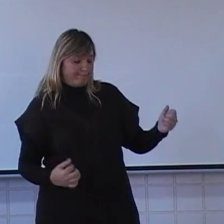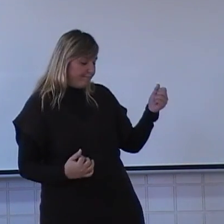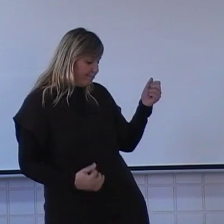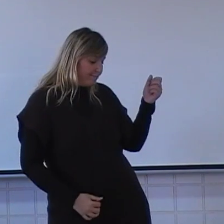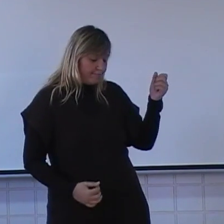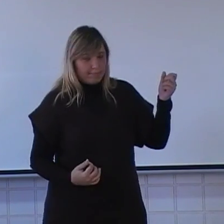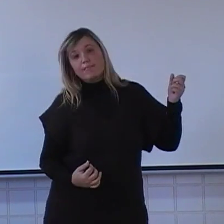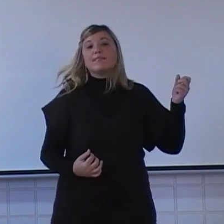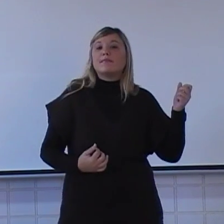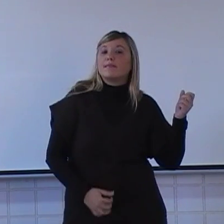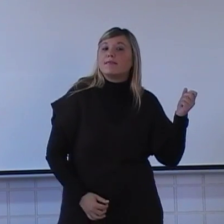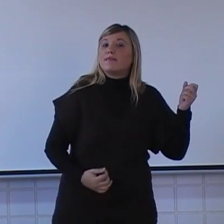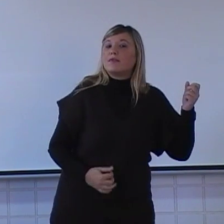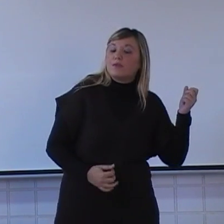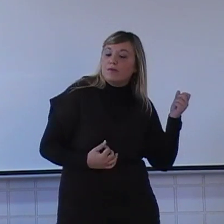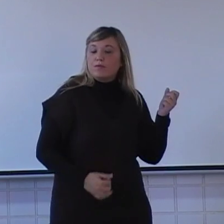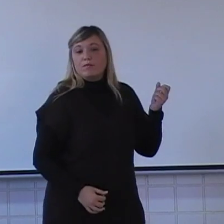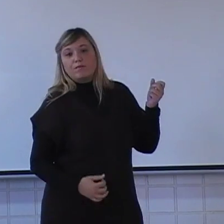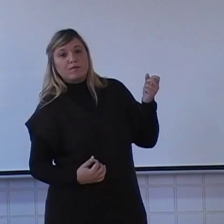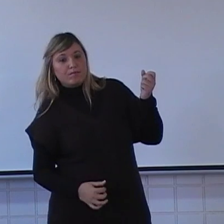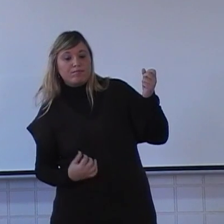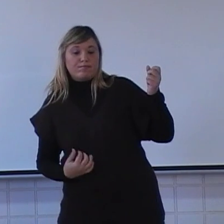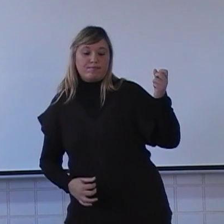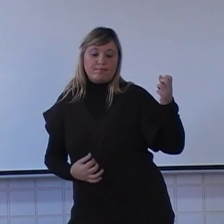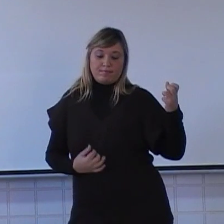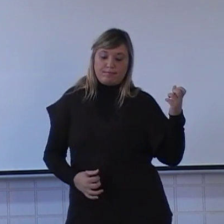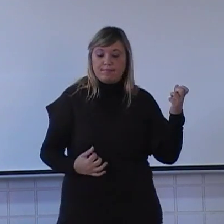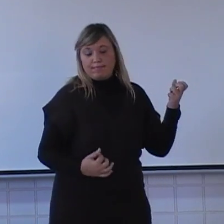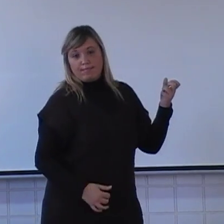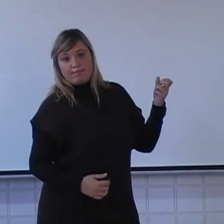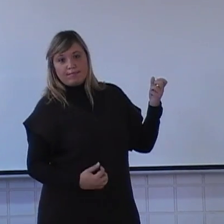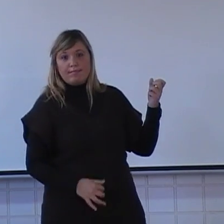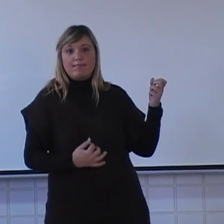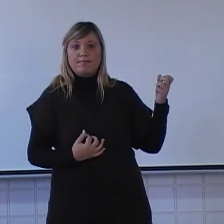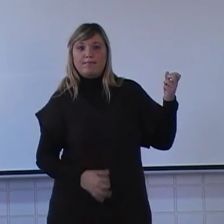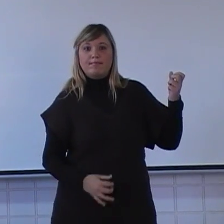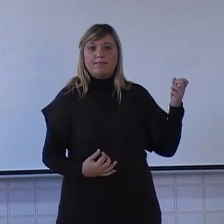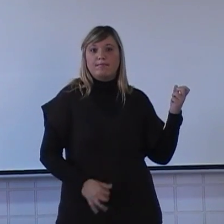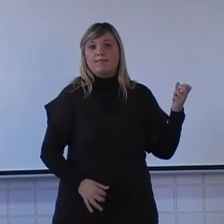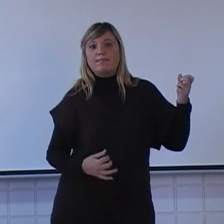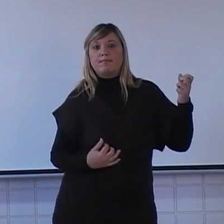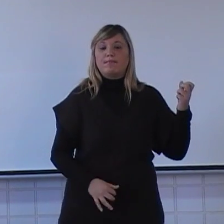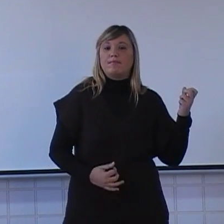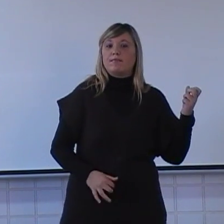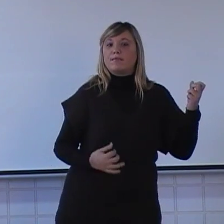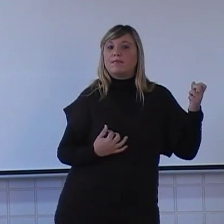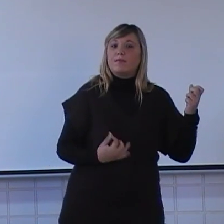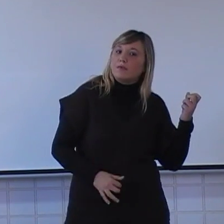That's how I get it More, more,